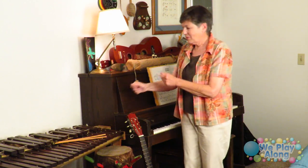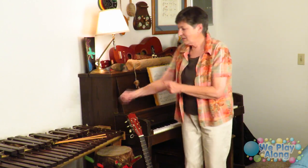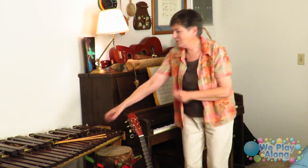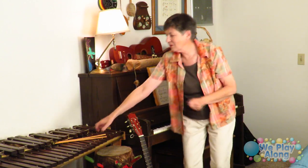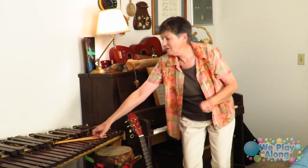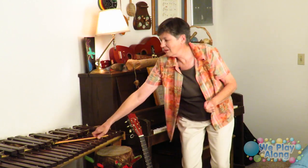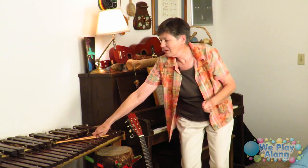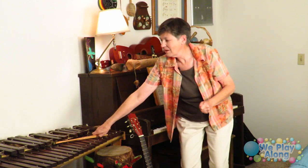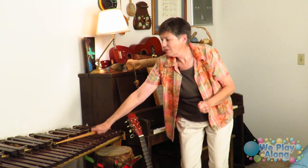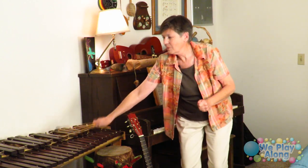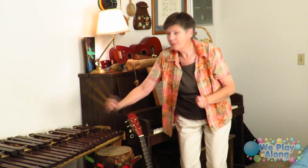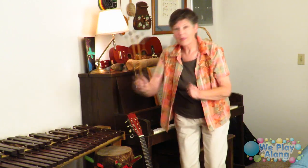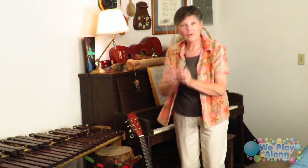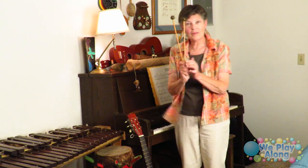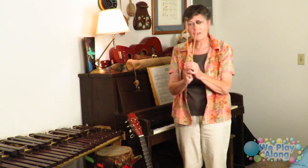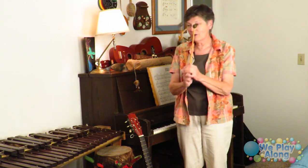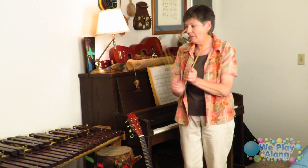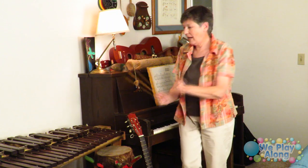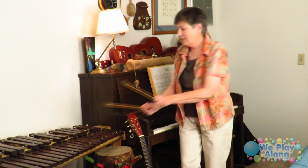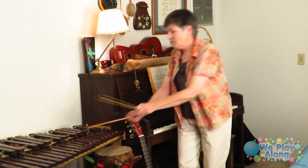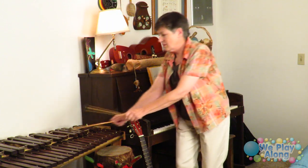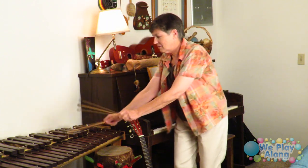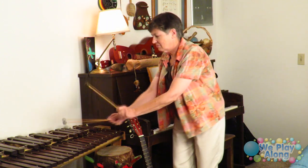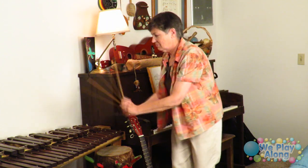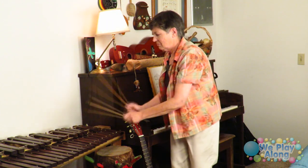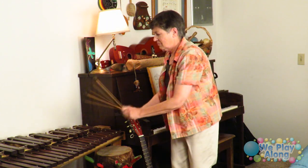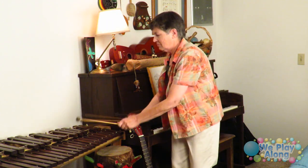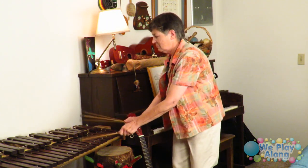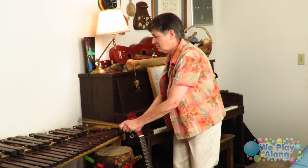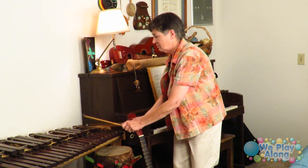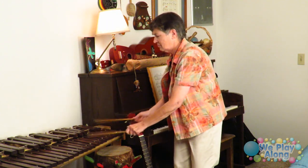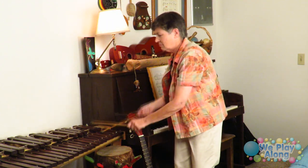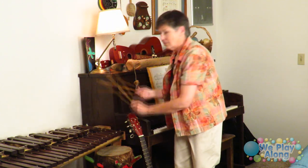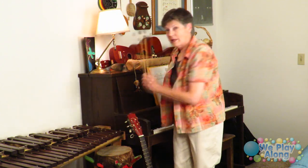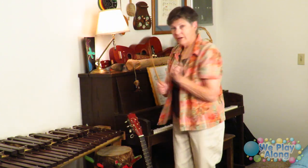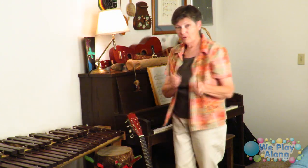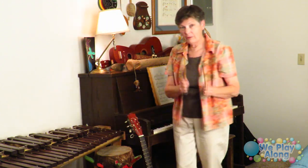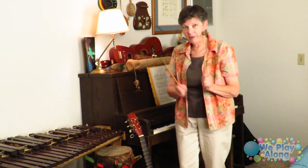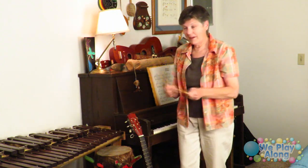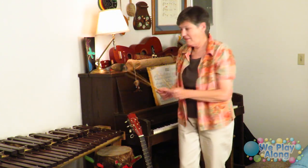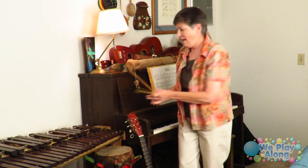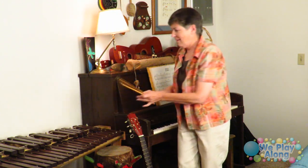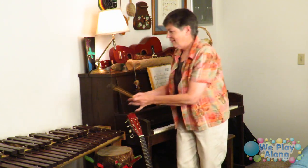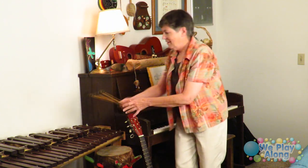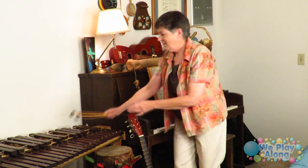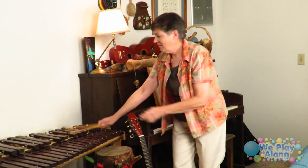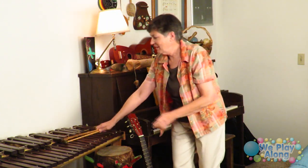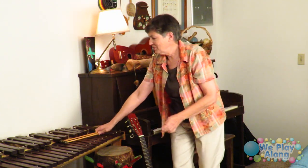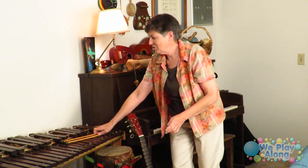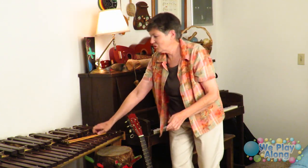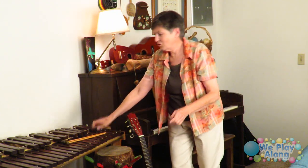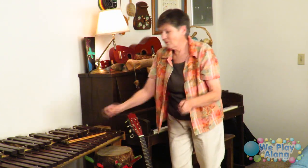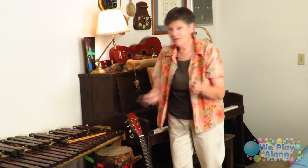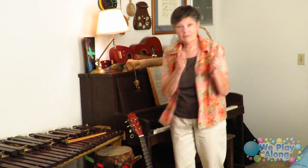with a little with a little mallets it's like you would be playing that all right so you just do with your